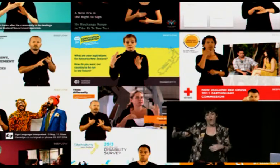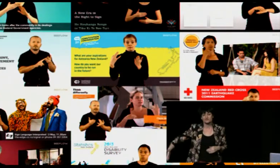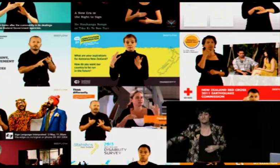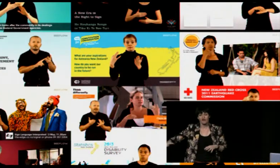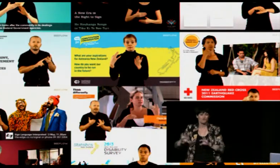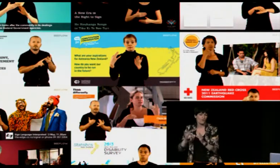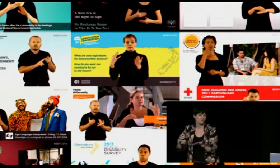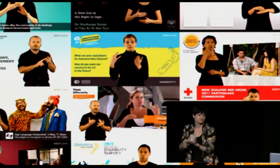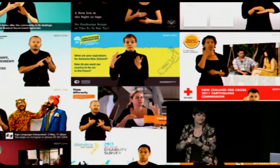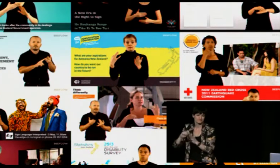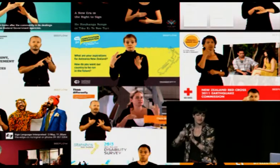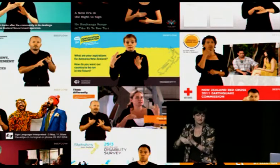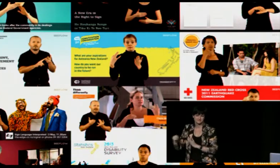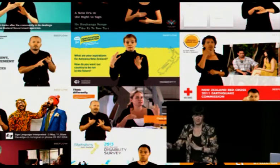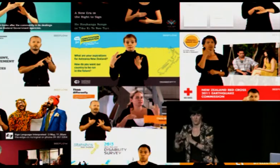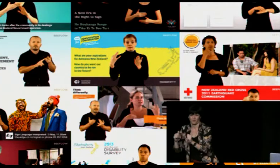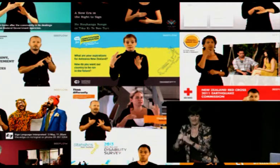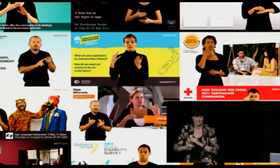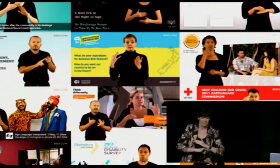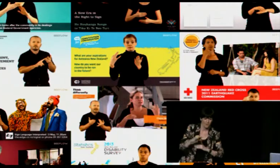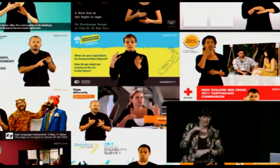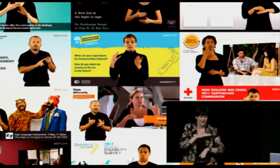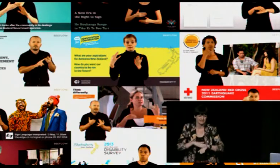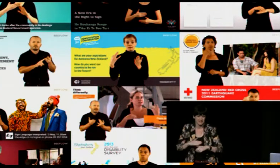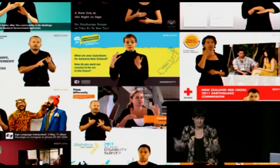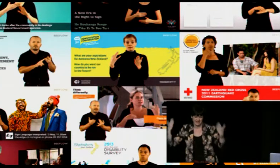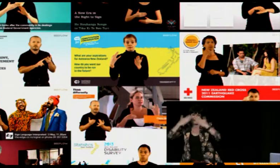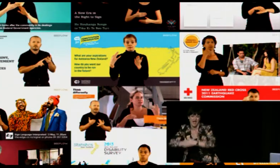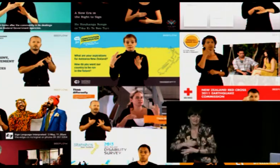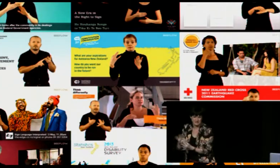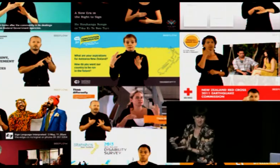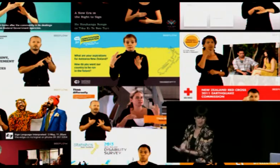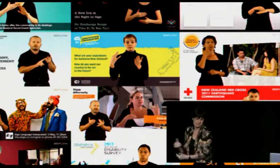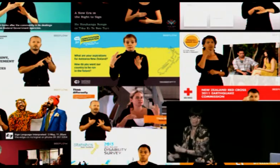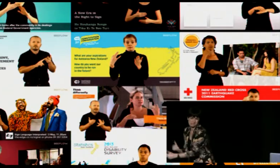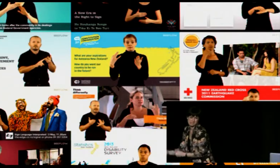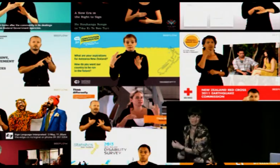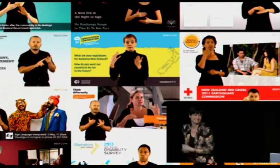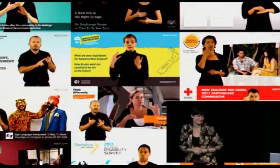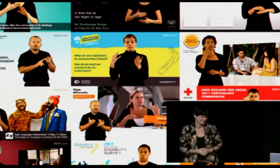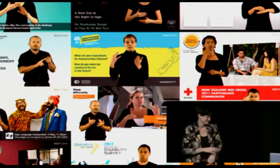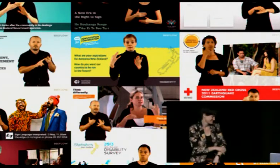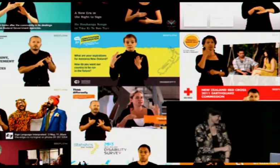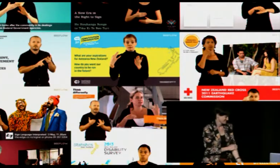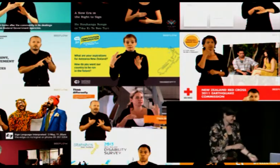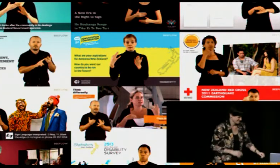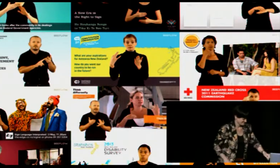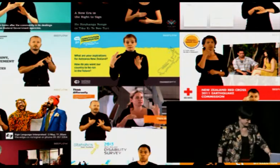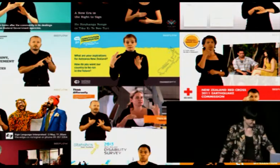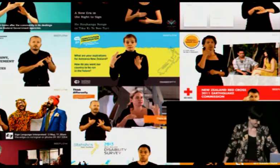And on the side of some commercial projects, we've been doing SignDNA as a non-profit project with another